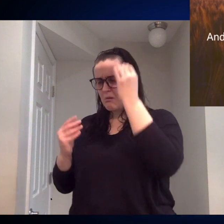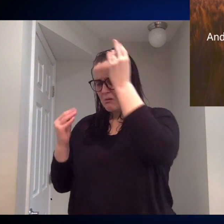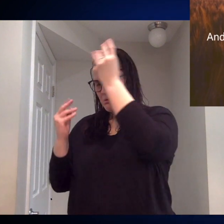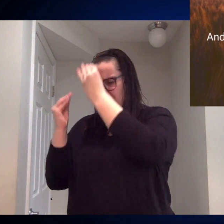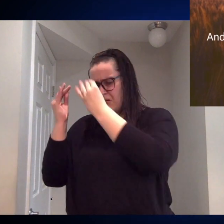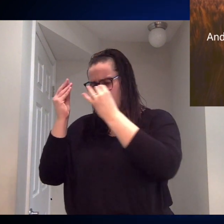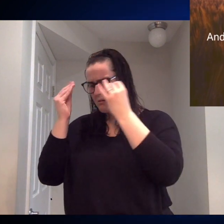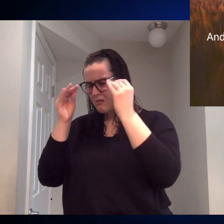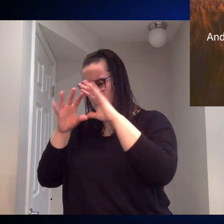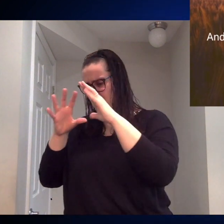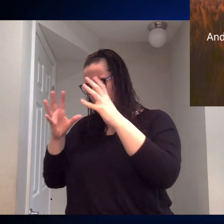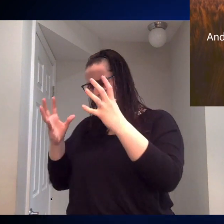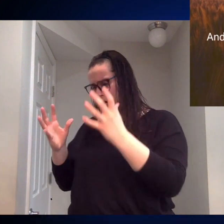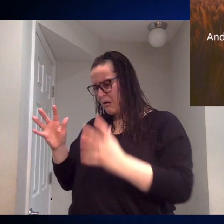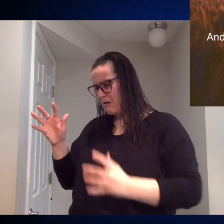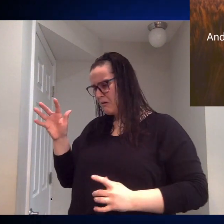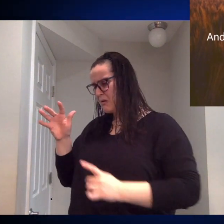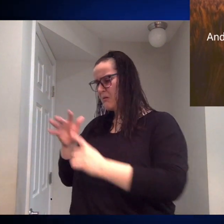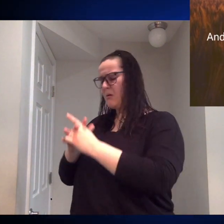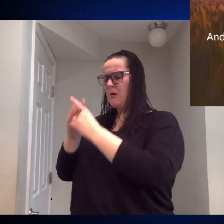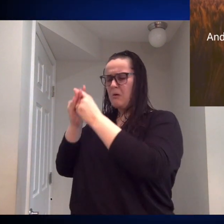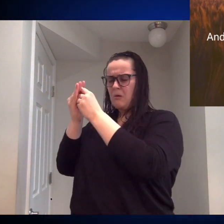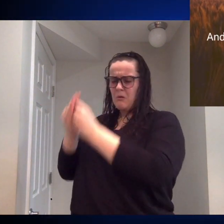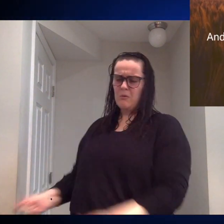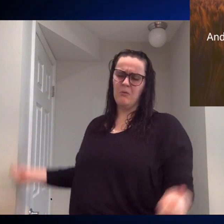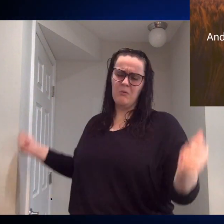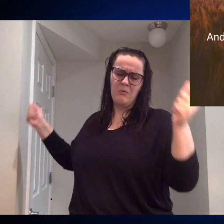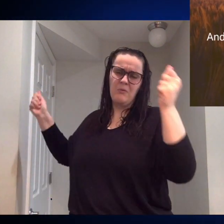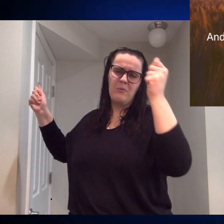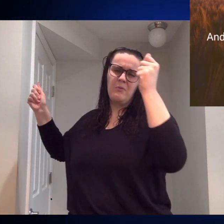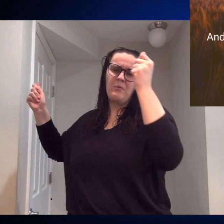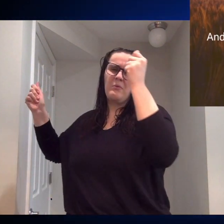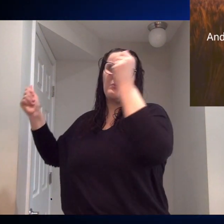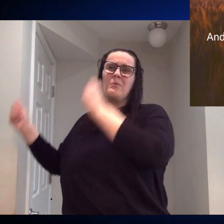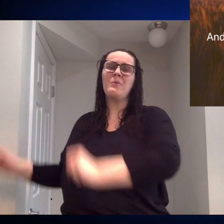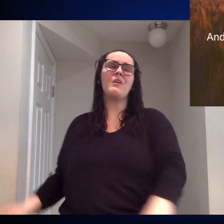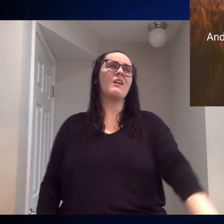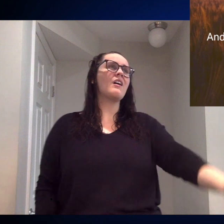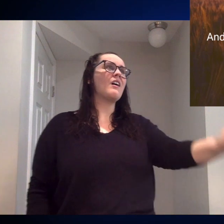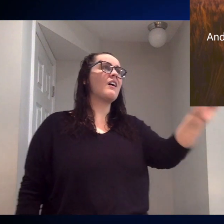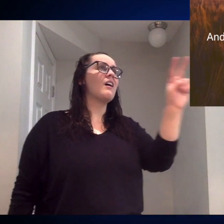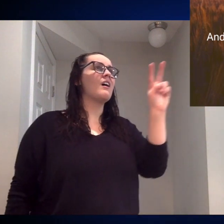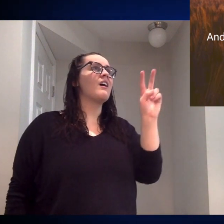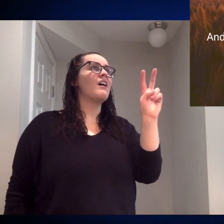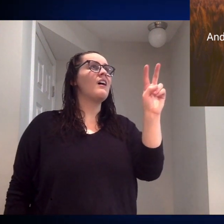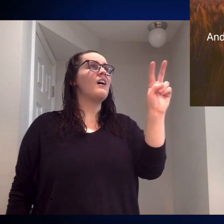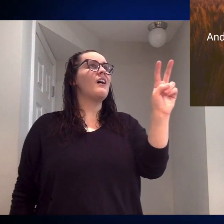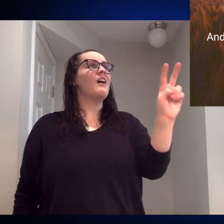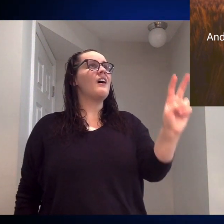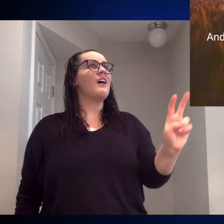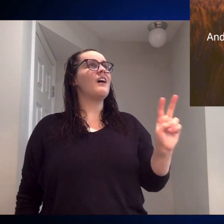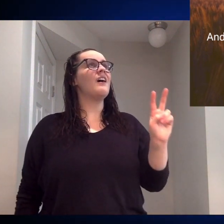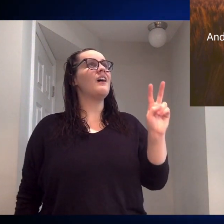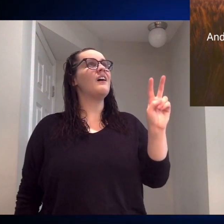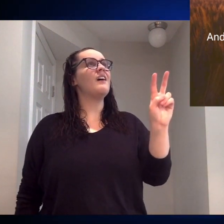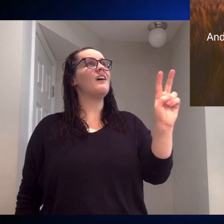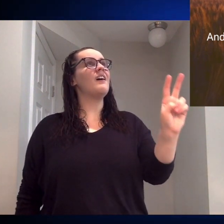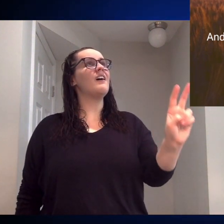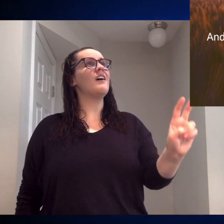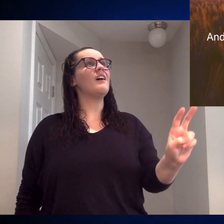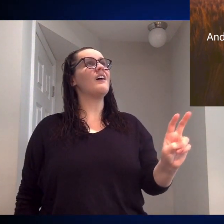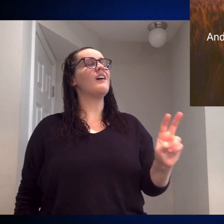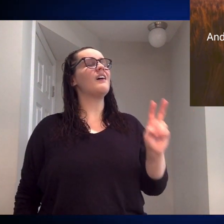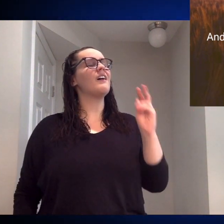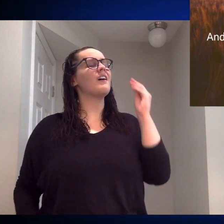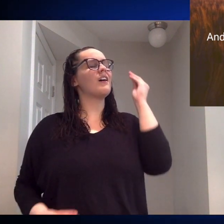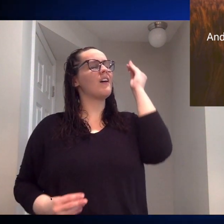things of earth will grow strangely dim In the light